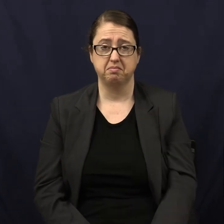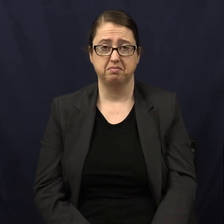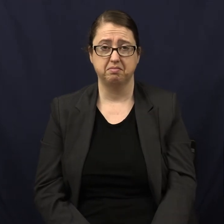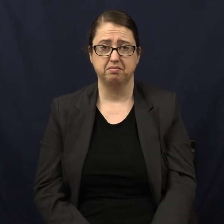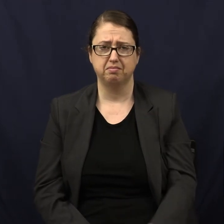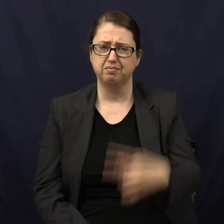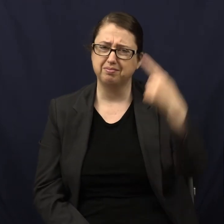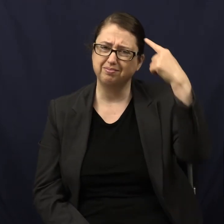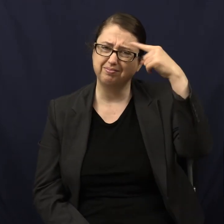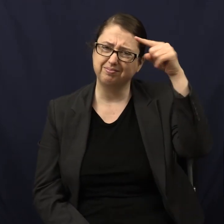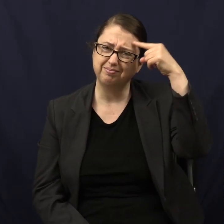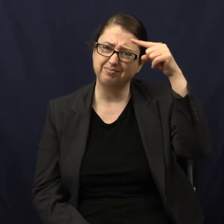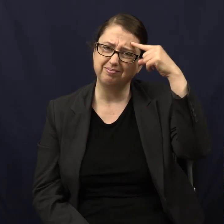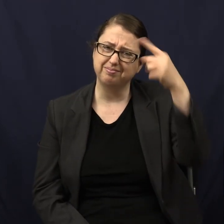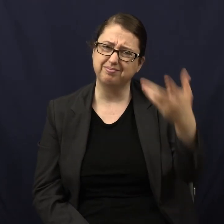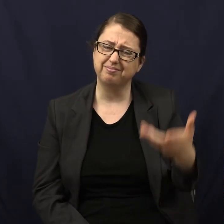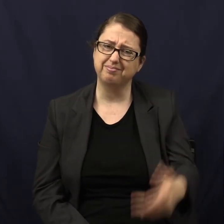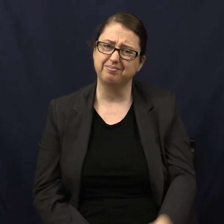What's it for?